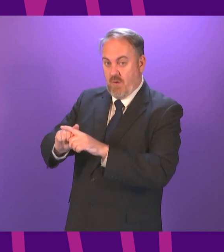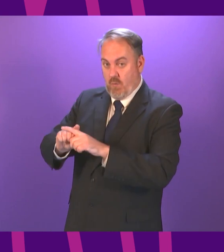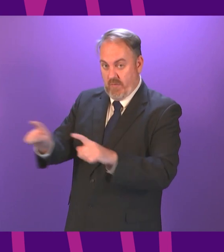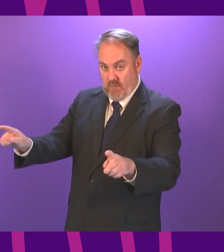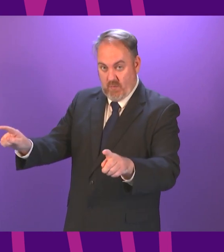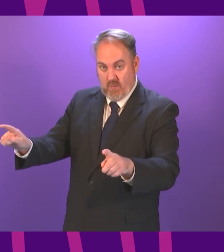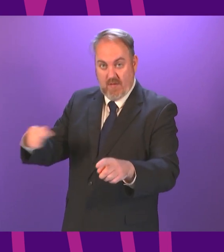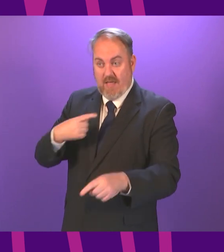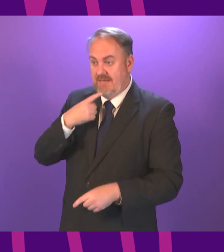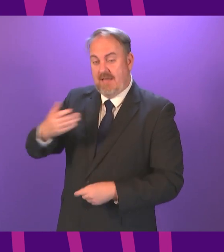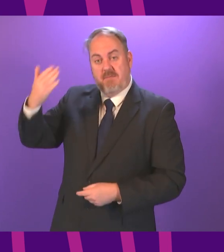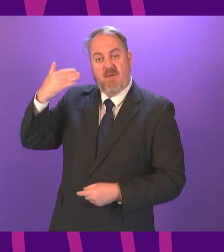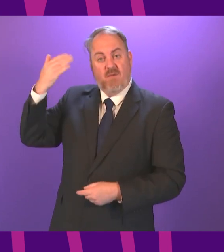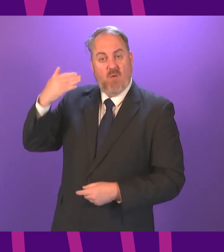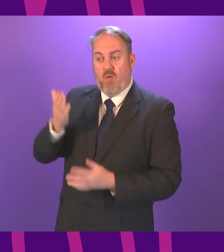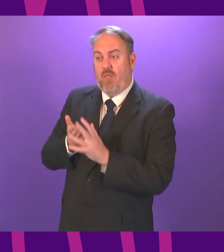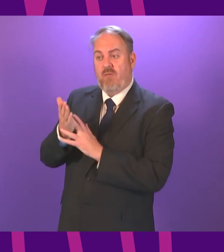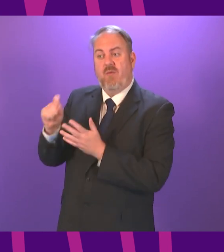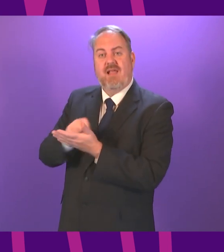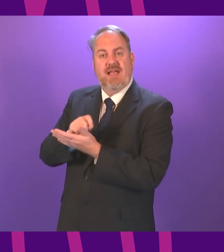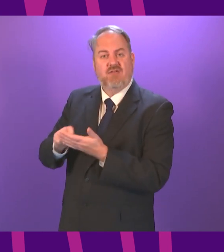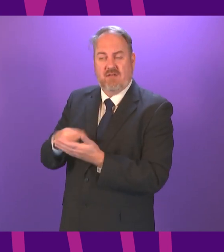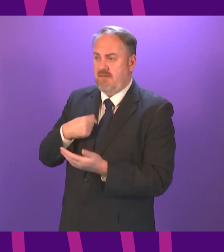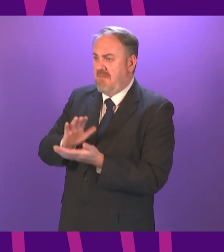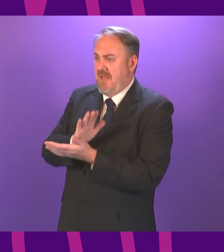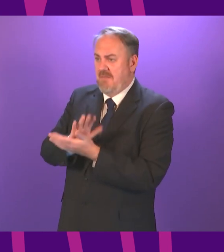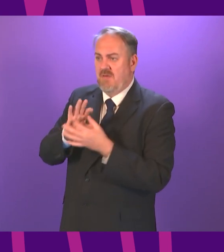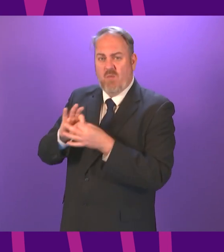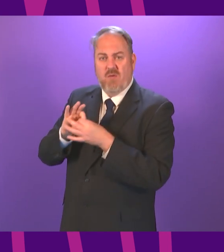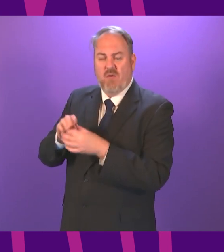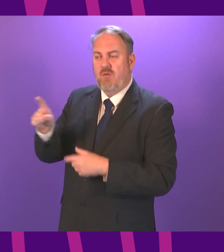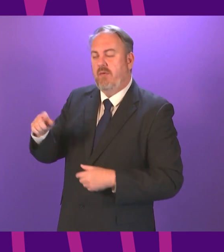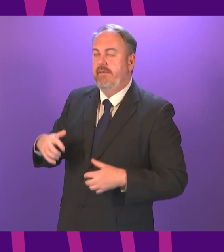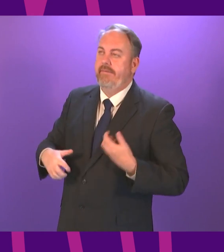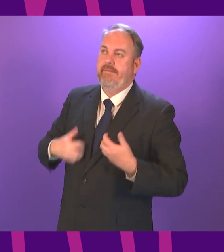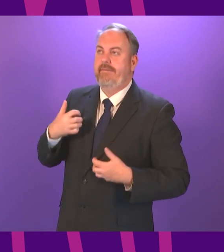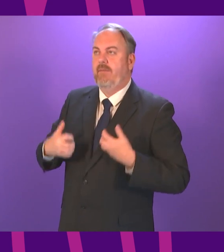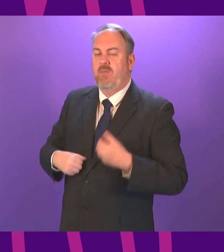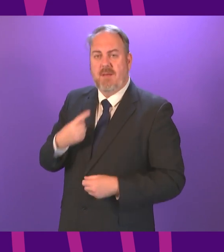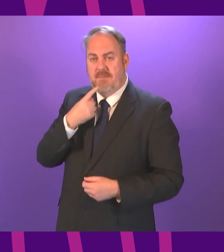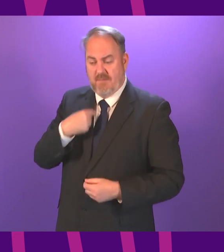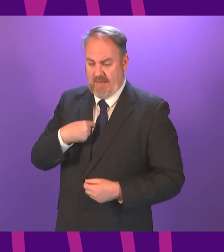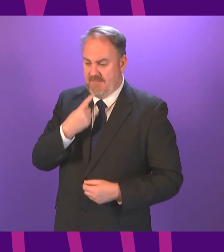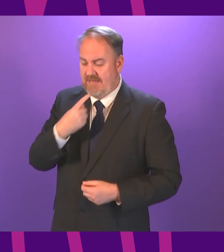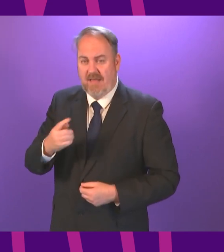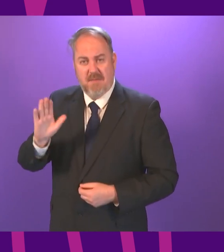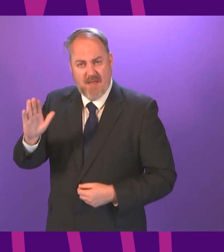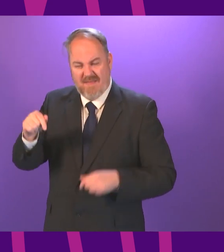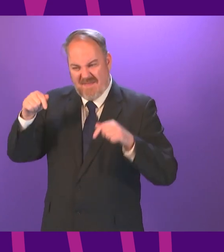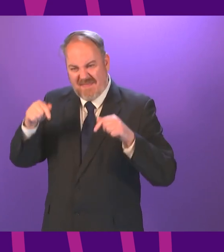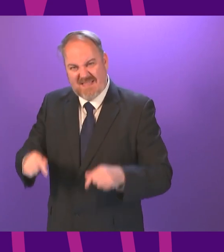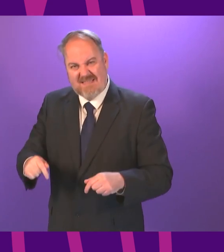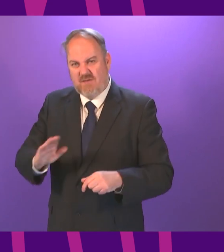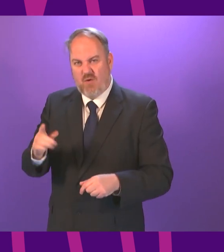suggestion I made during the election campaign myself. The point I'm making, and this is not something to hum and haw at, is to recognise that this is a